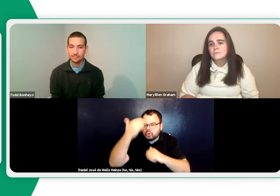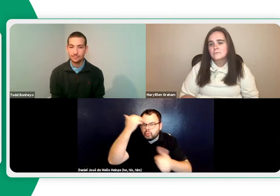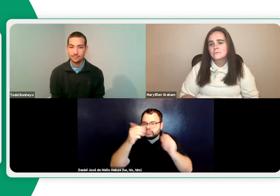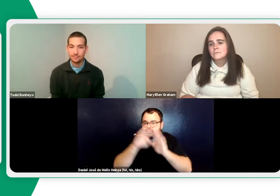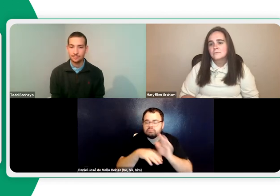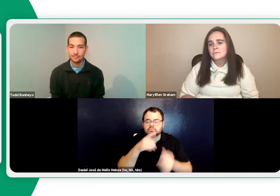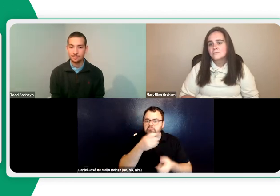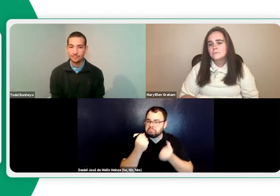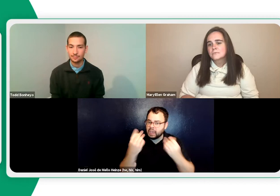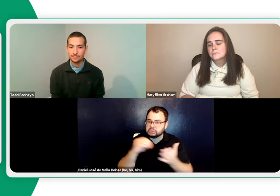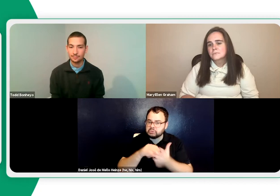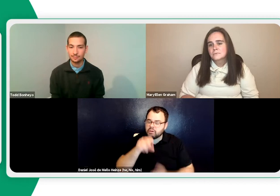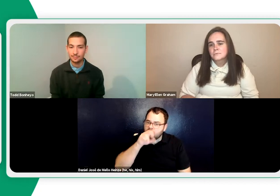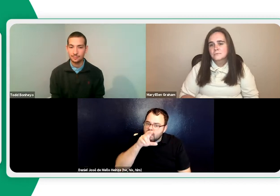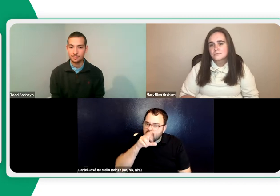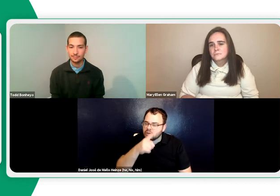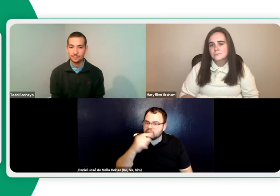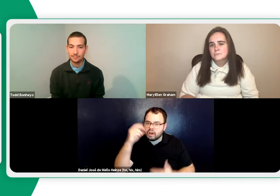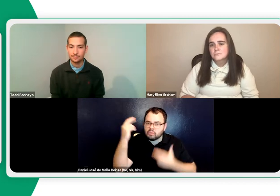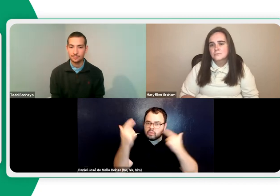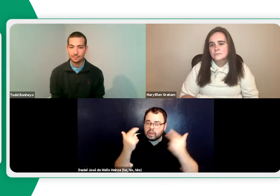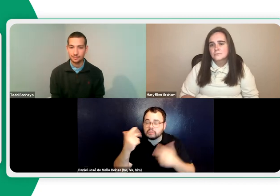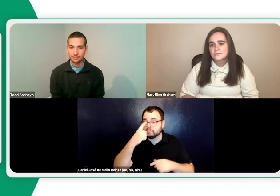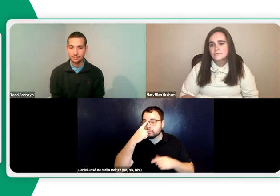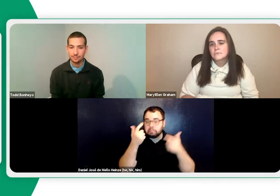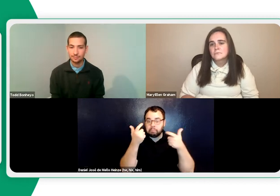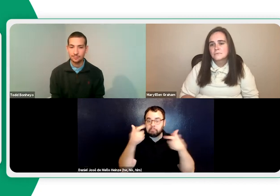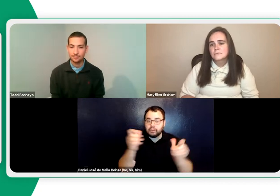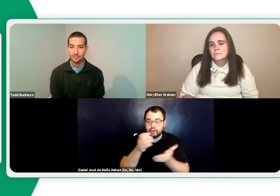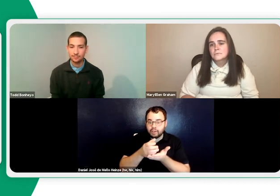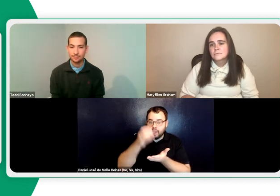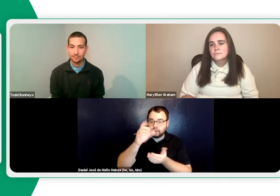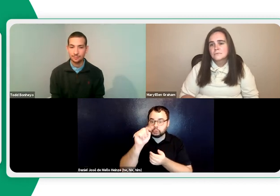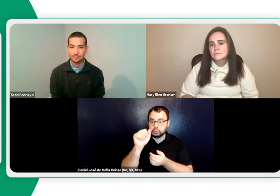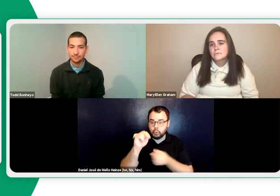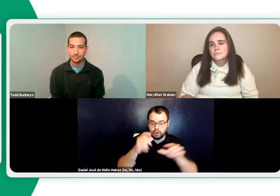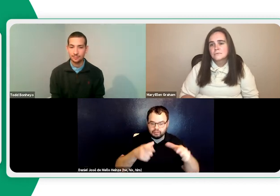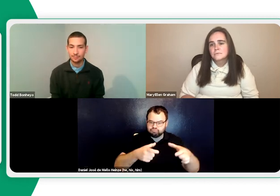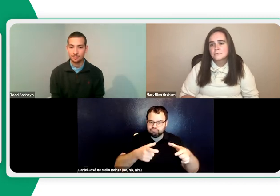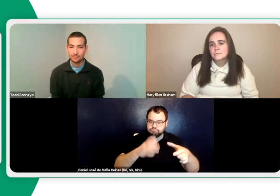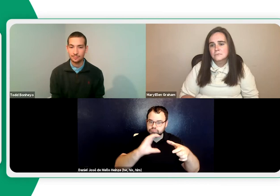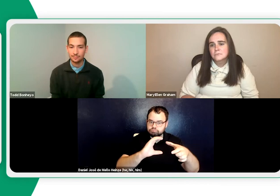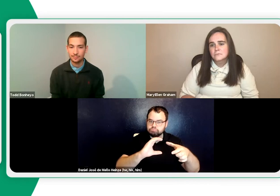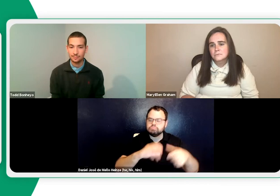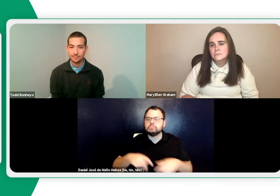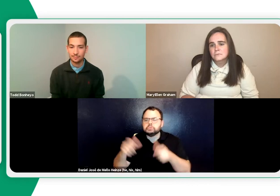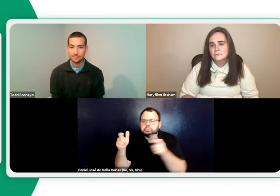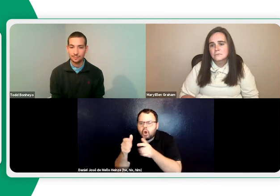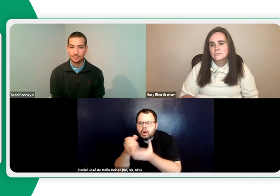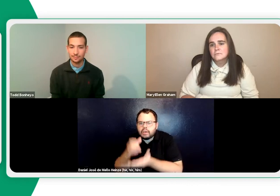I'll explain, you know, how do you know where, how you're getting a better deal at the grocery store? A lot of students don't realize that,